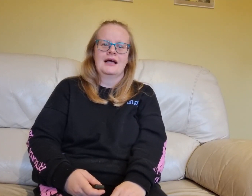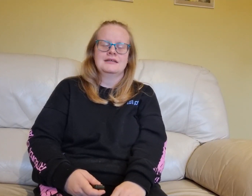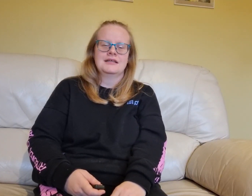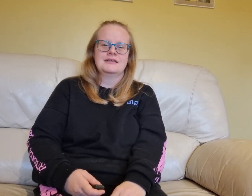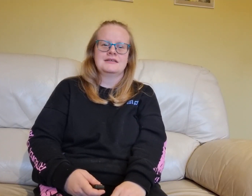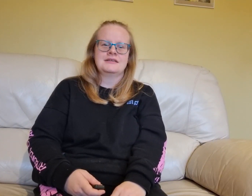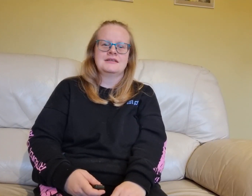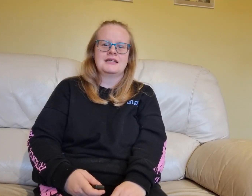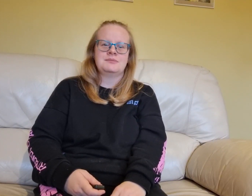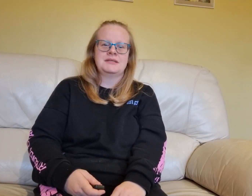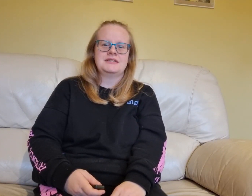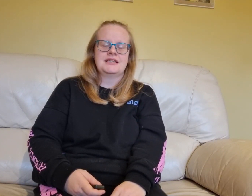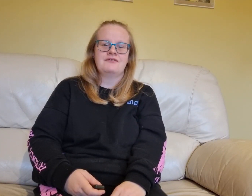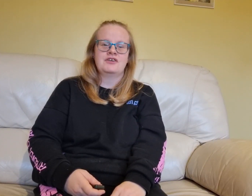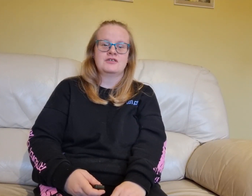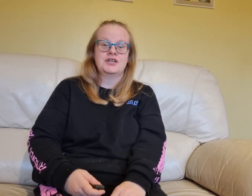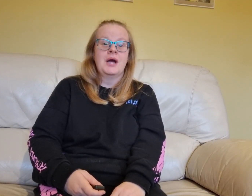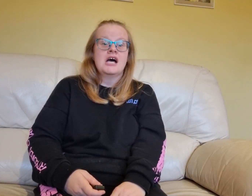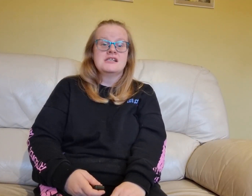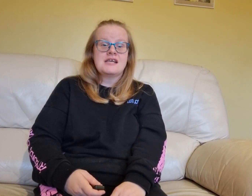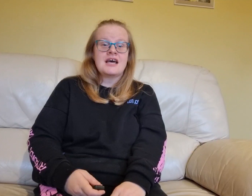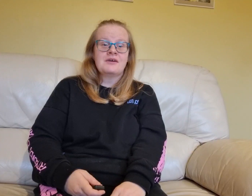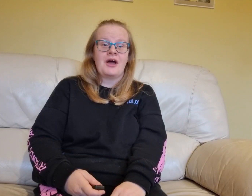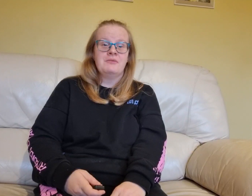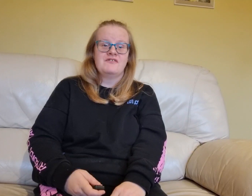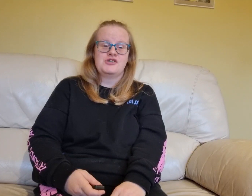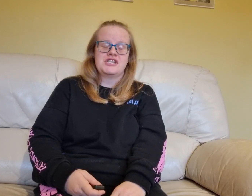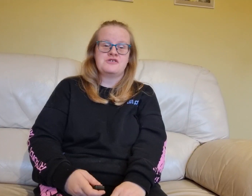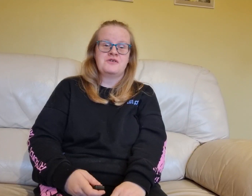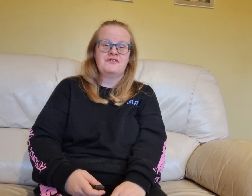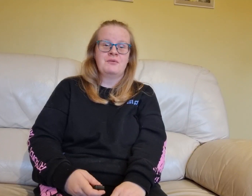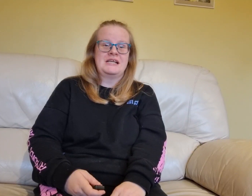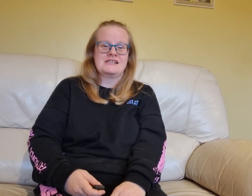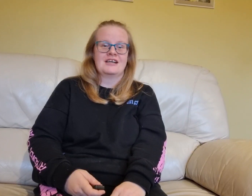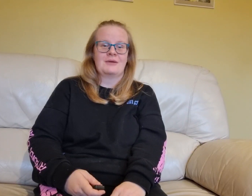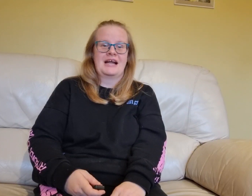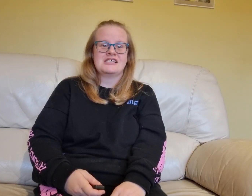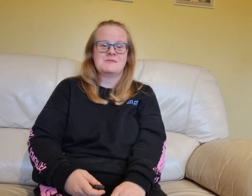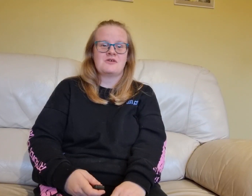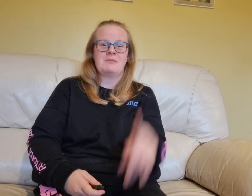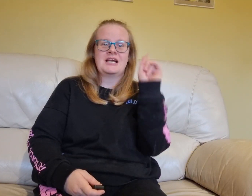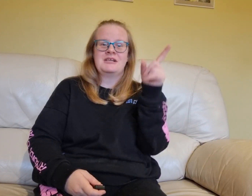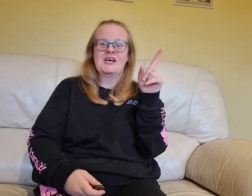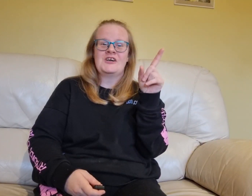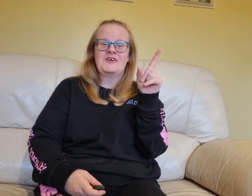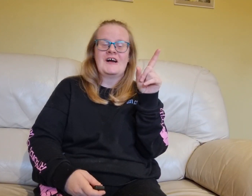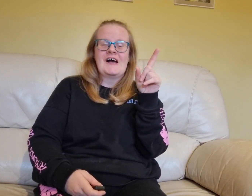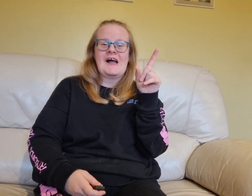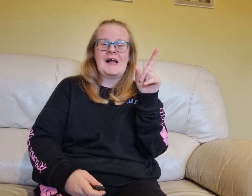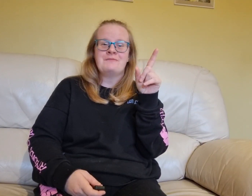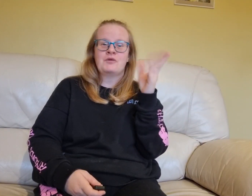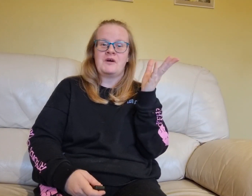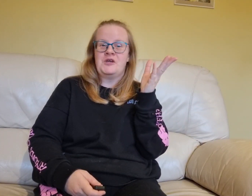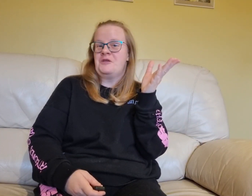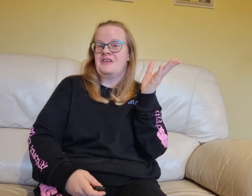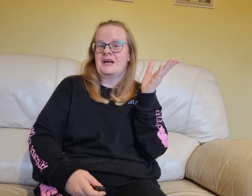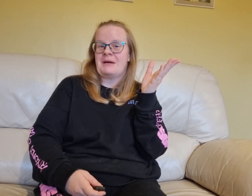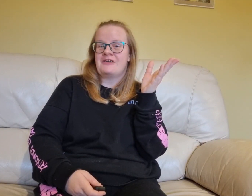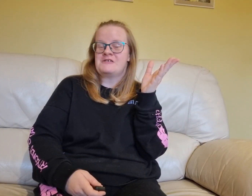yeah that's basically it for Doctor Who so I hope you've enjoyed this review please like comment and subscribe and let me know and what you think about